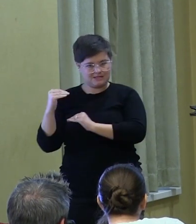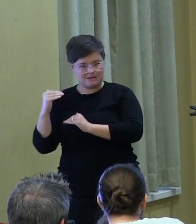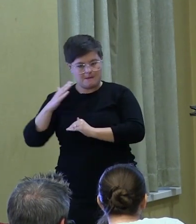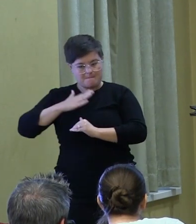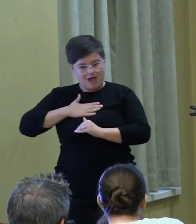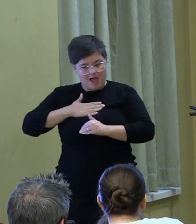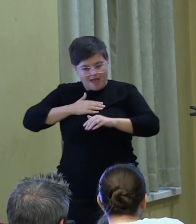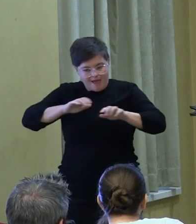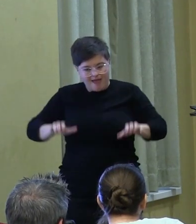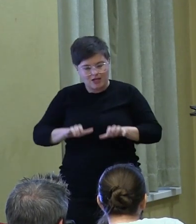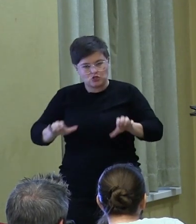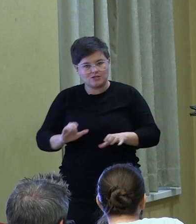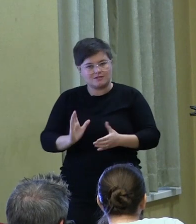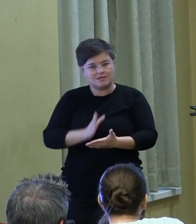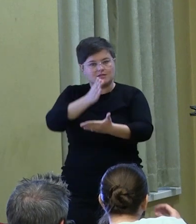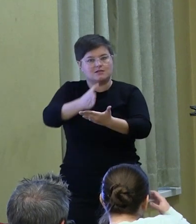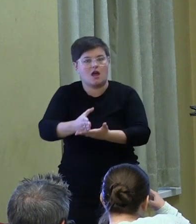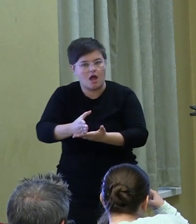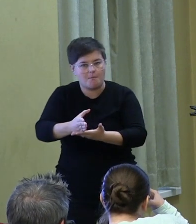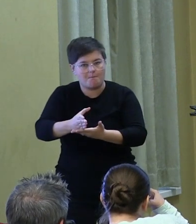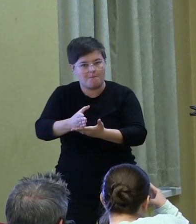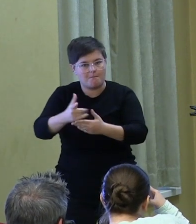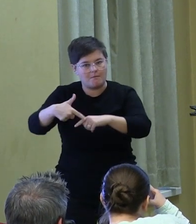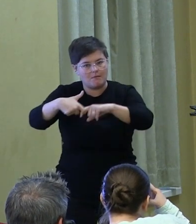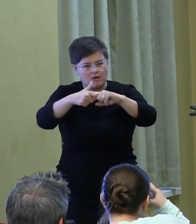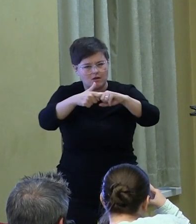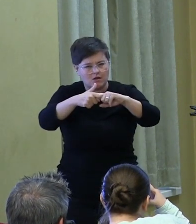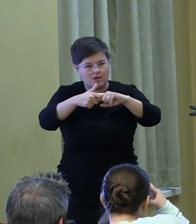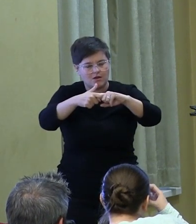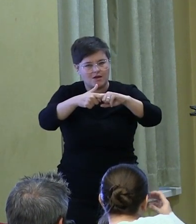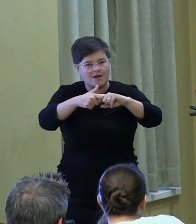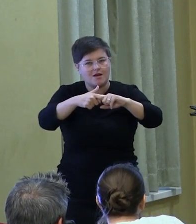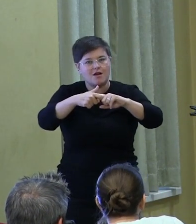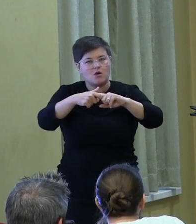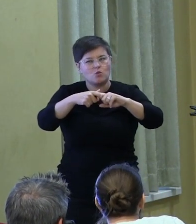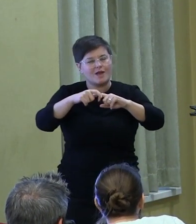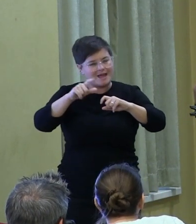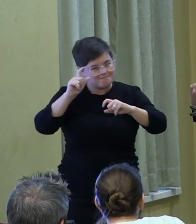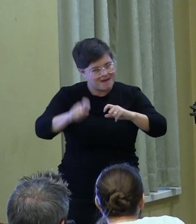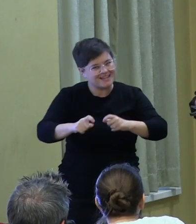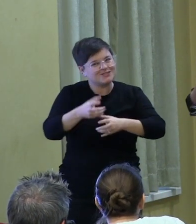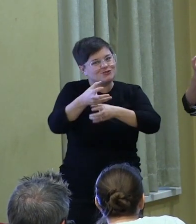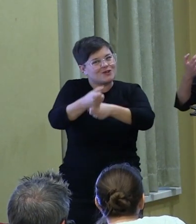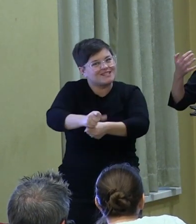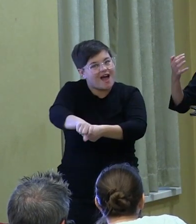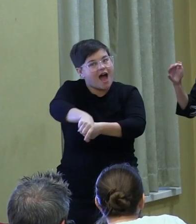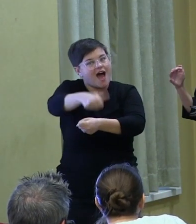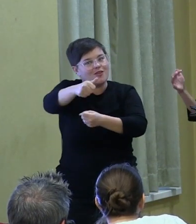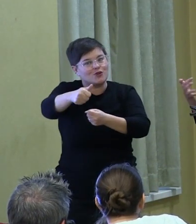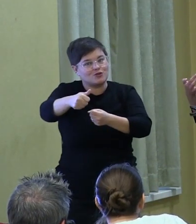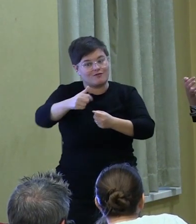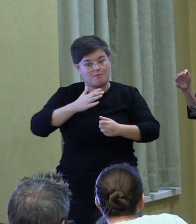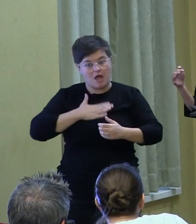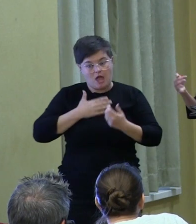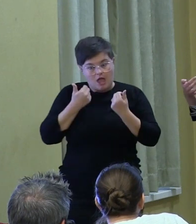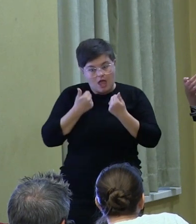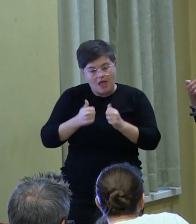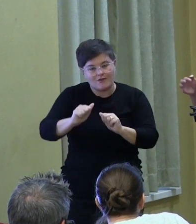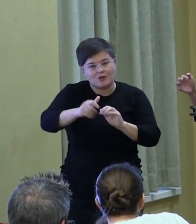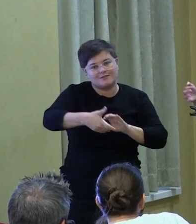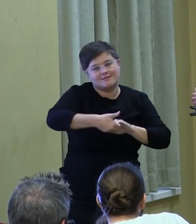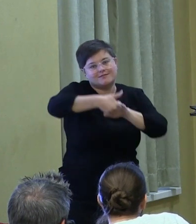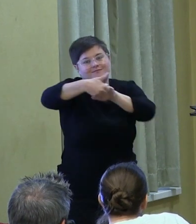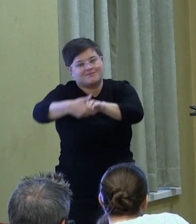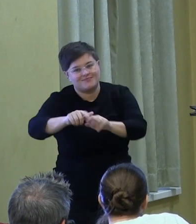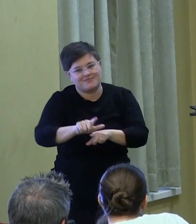stop or our efforts end, we're ushered into trusting others to take up the cause from there to help us